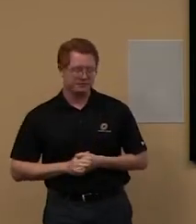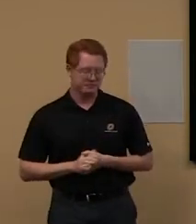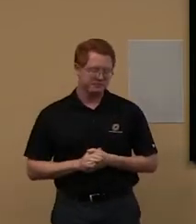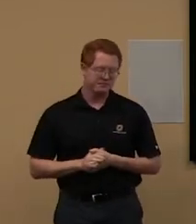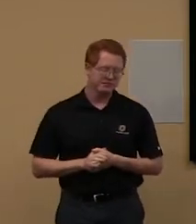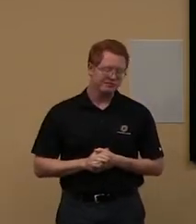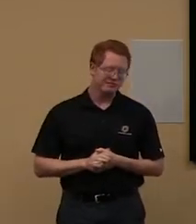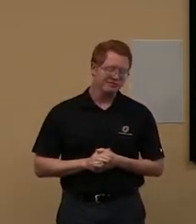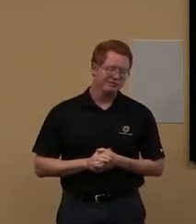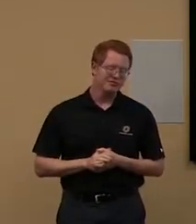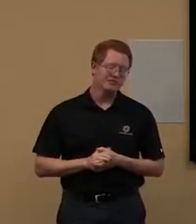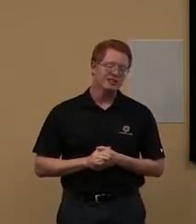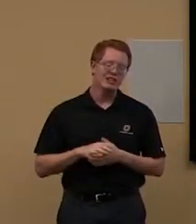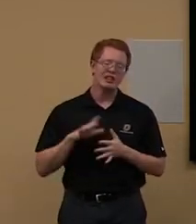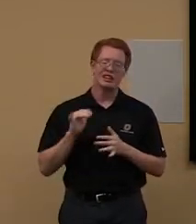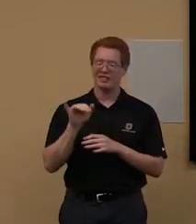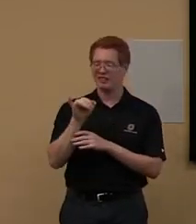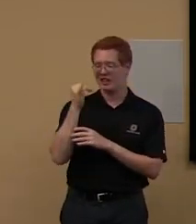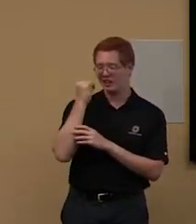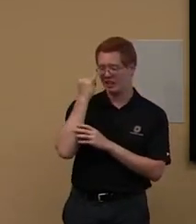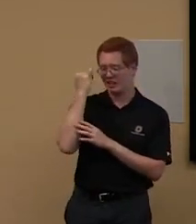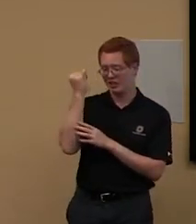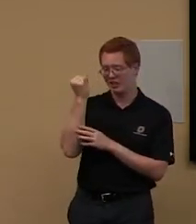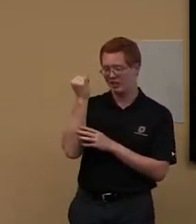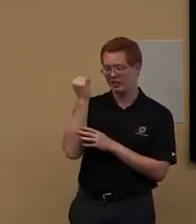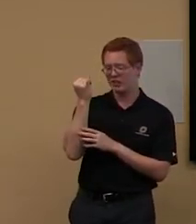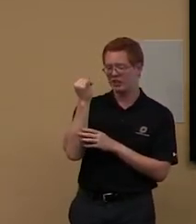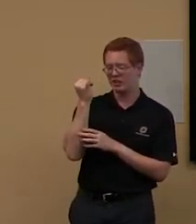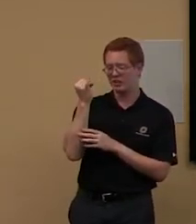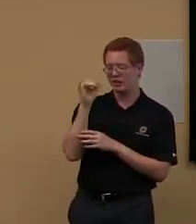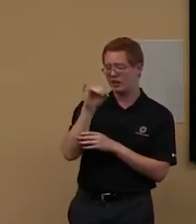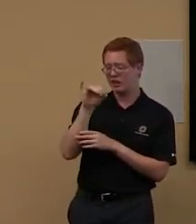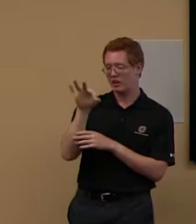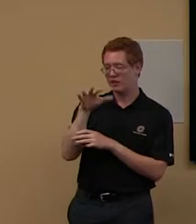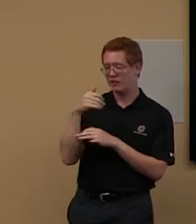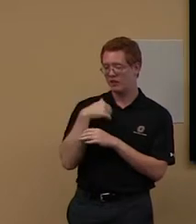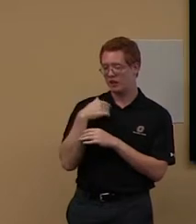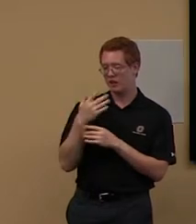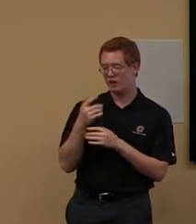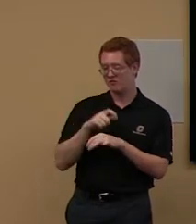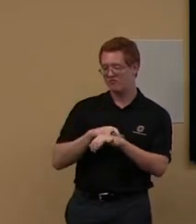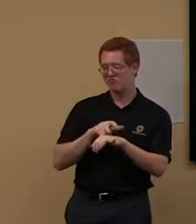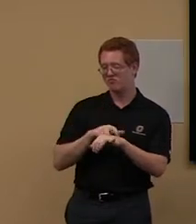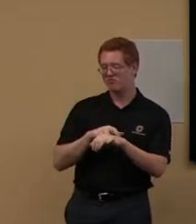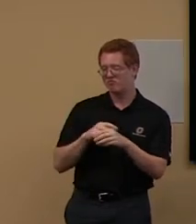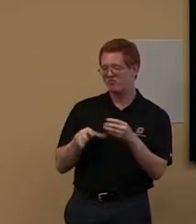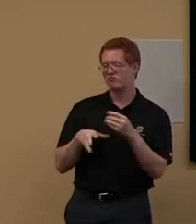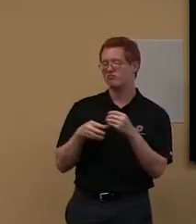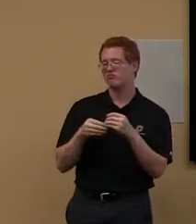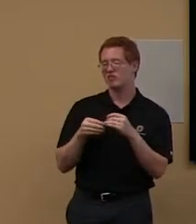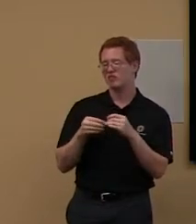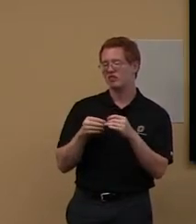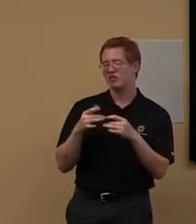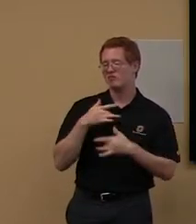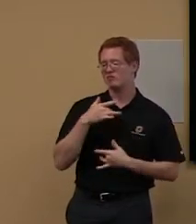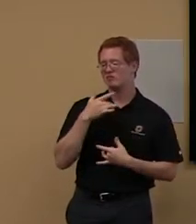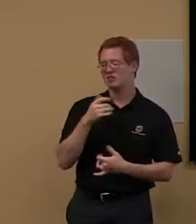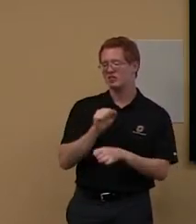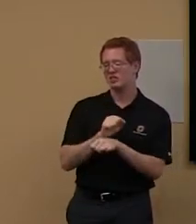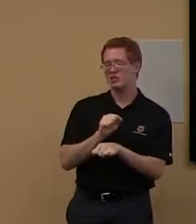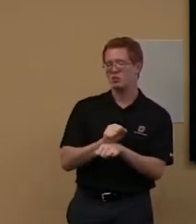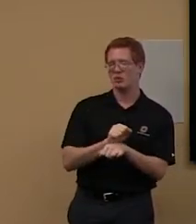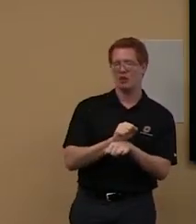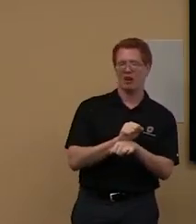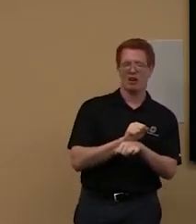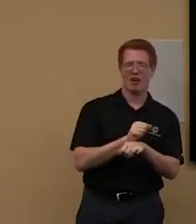kind of to take that idea a little bit further is that, um, you can always, if you have a spare moment, typically we work 9 to 5 or, well,